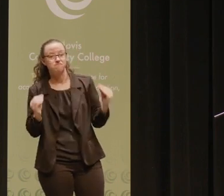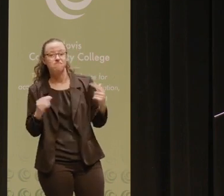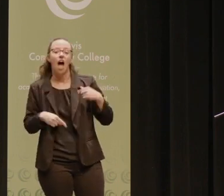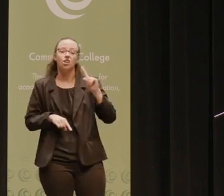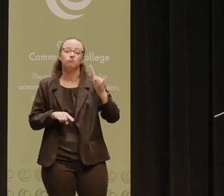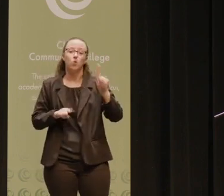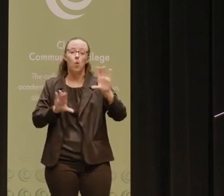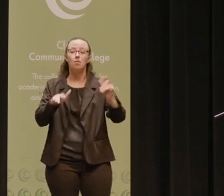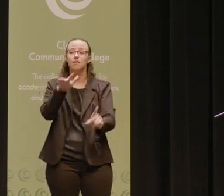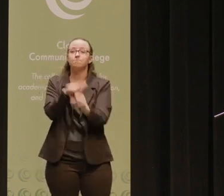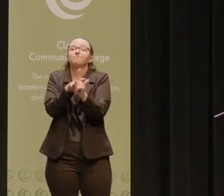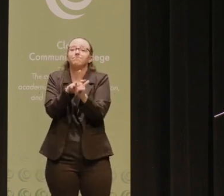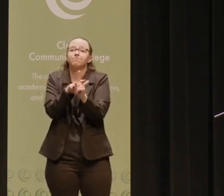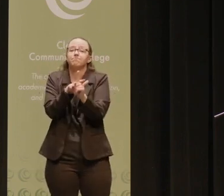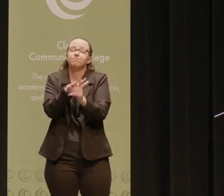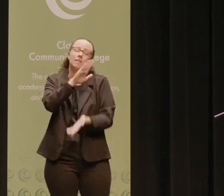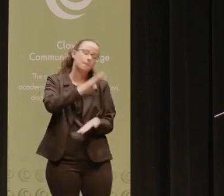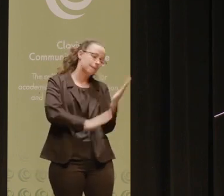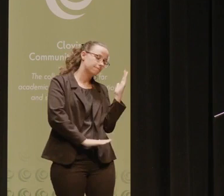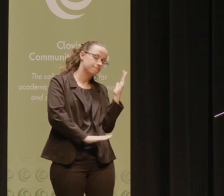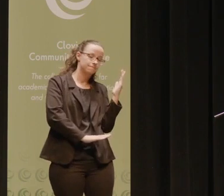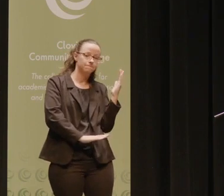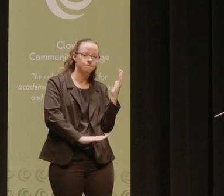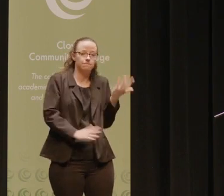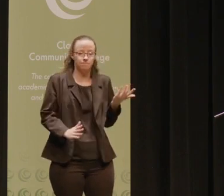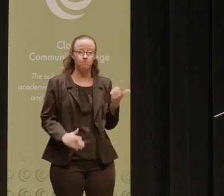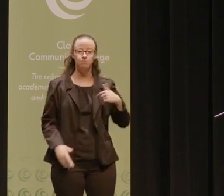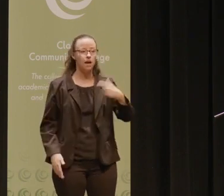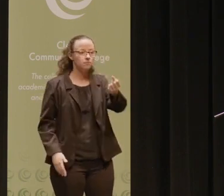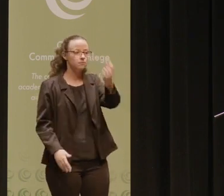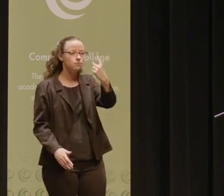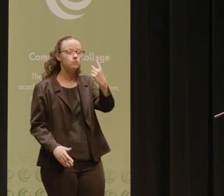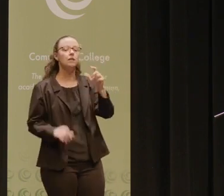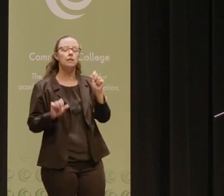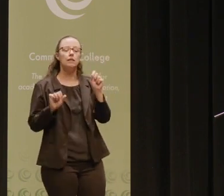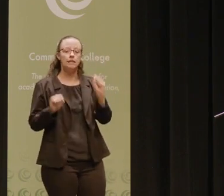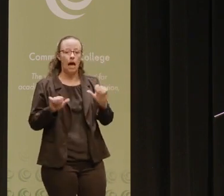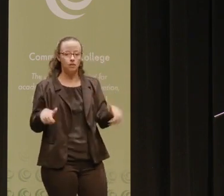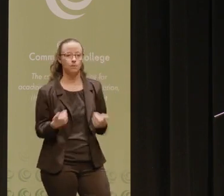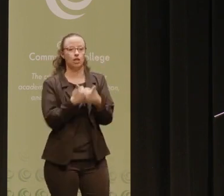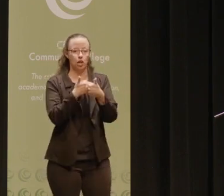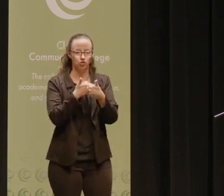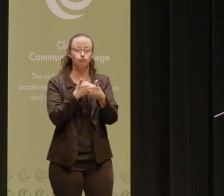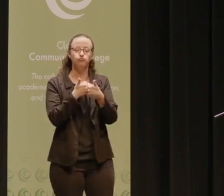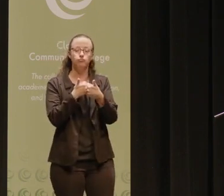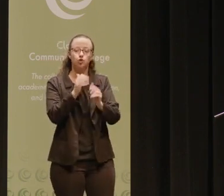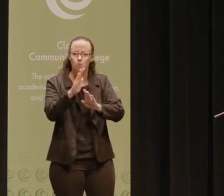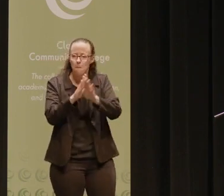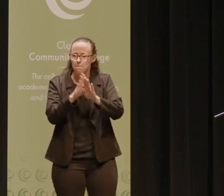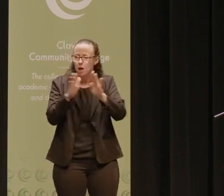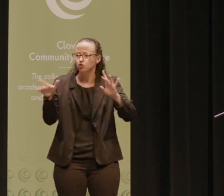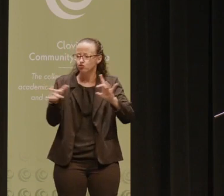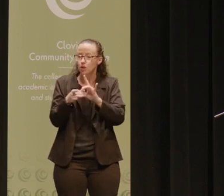just go to class and leave as soon as it's done. And now I can understand that it can be incredibly challenging to build